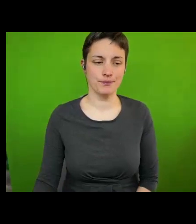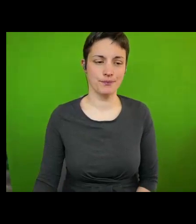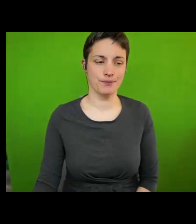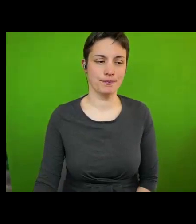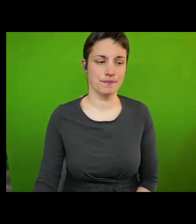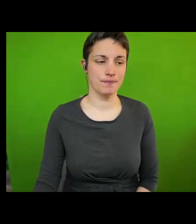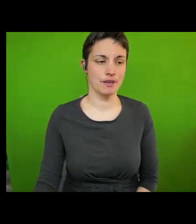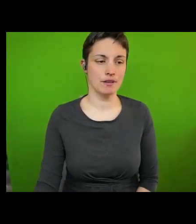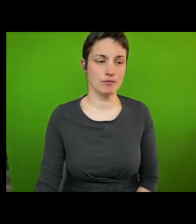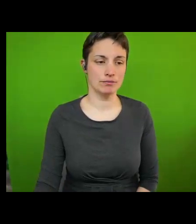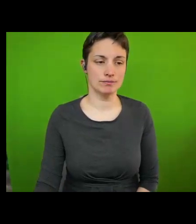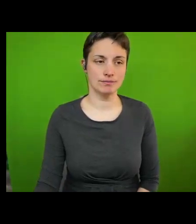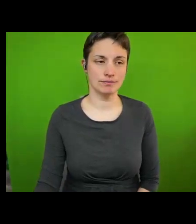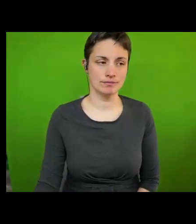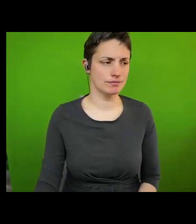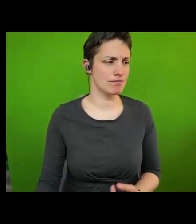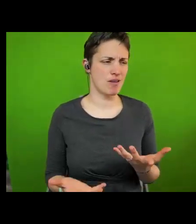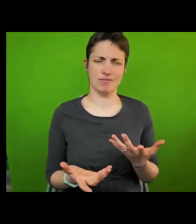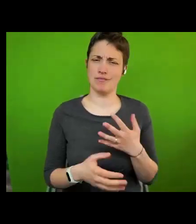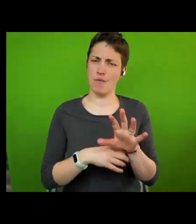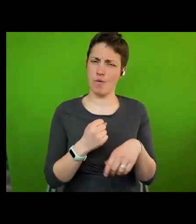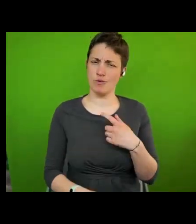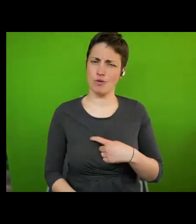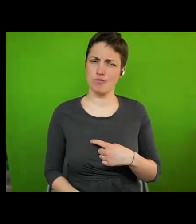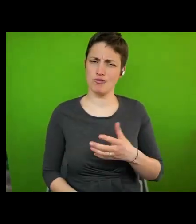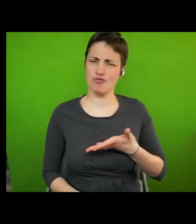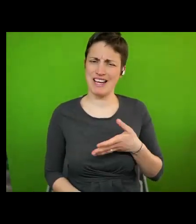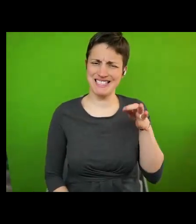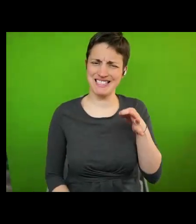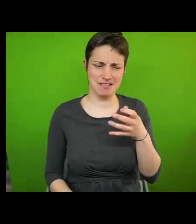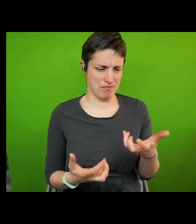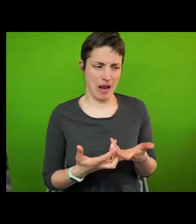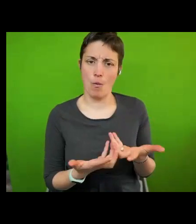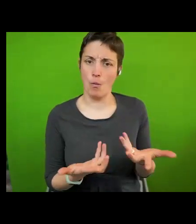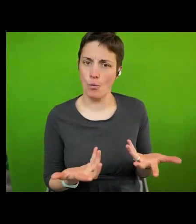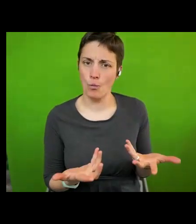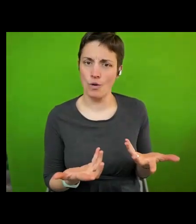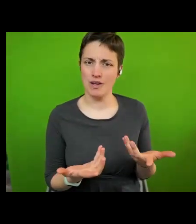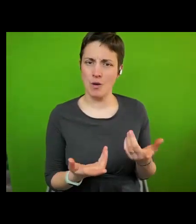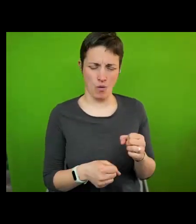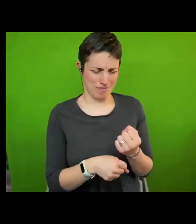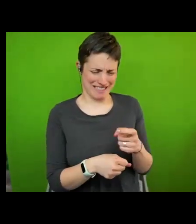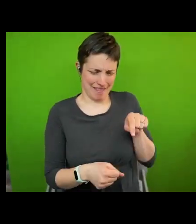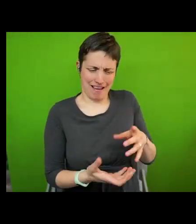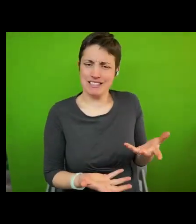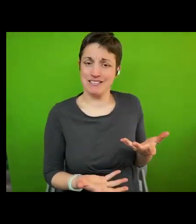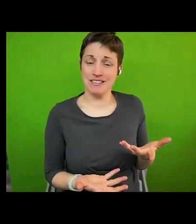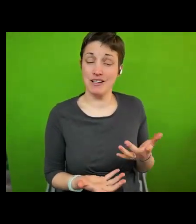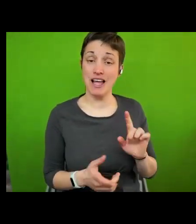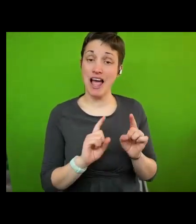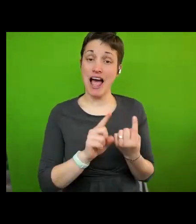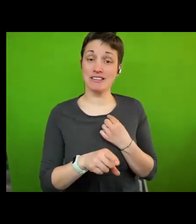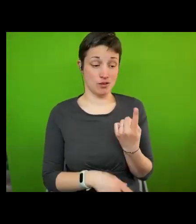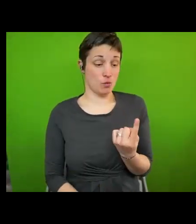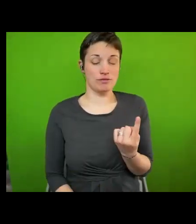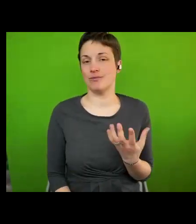a what makes a human right city there is you all know no single answer and some cities